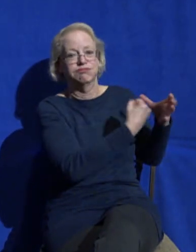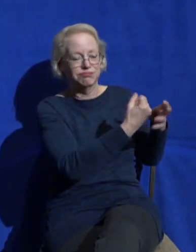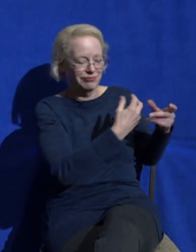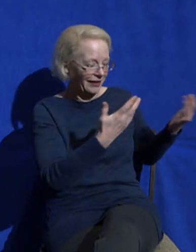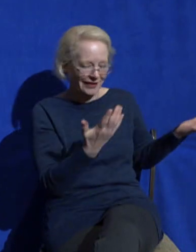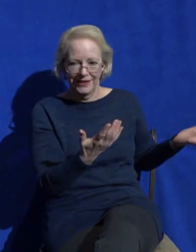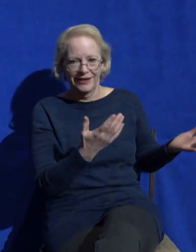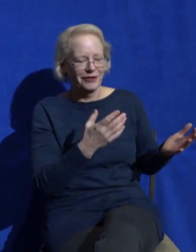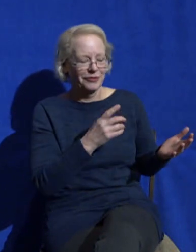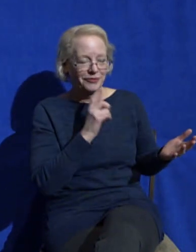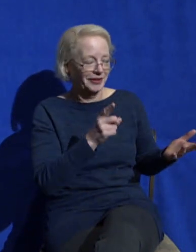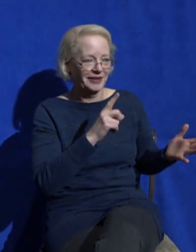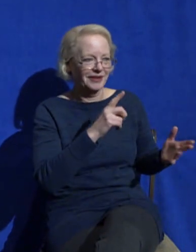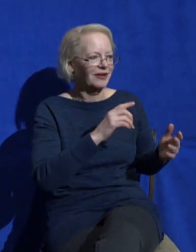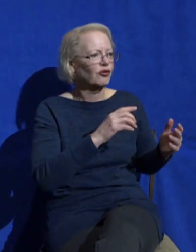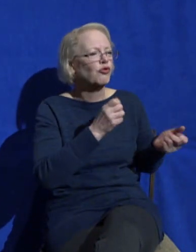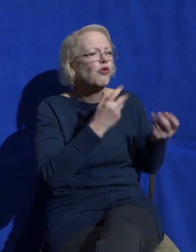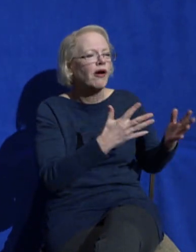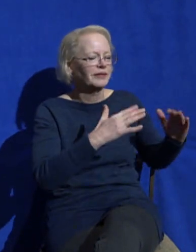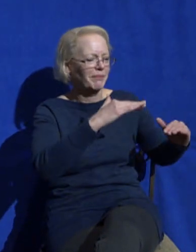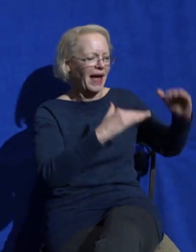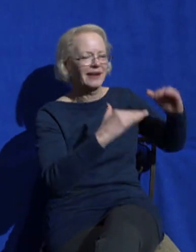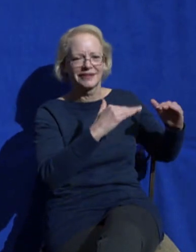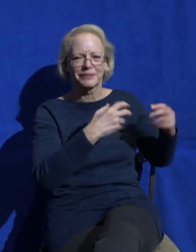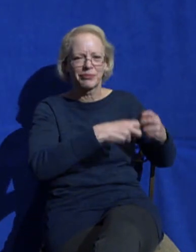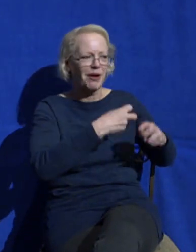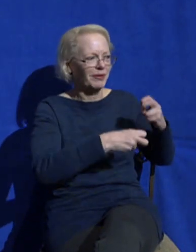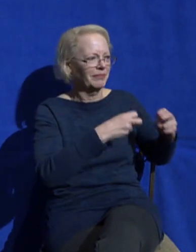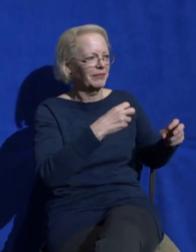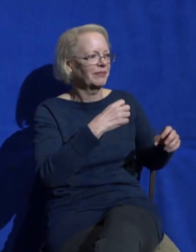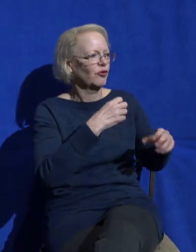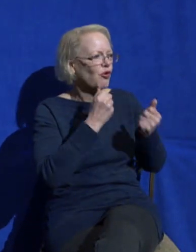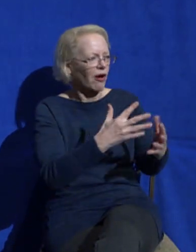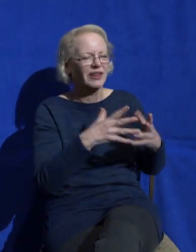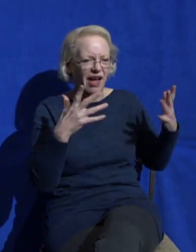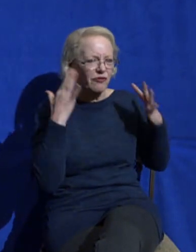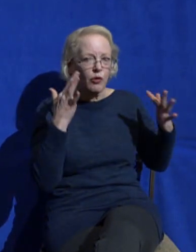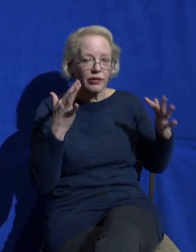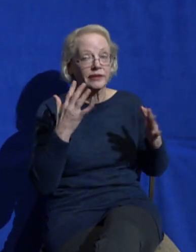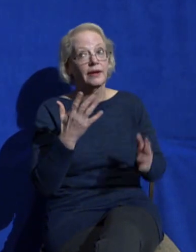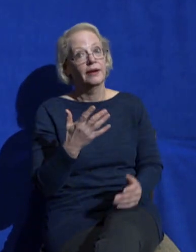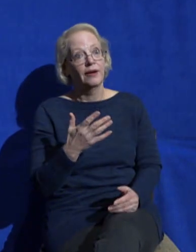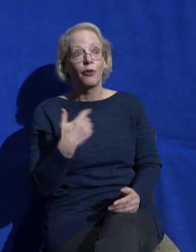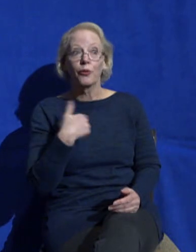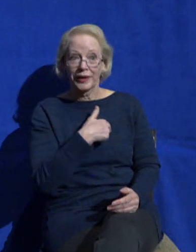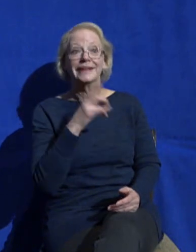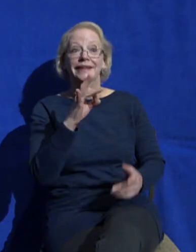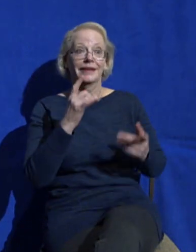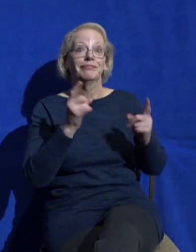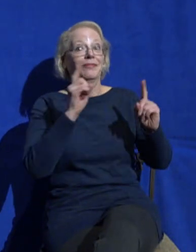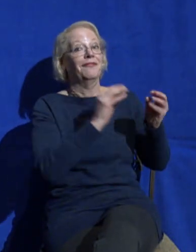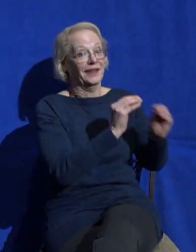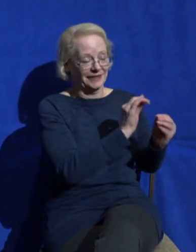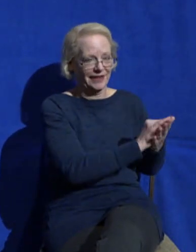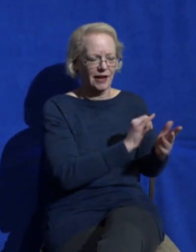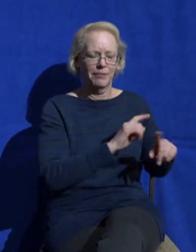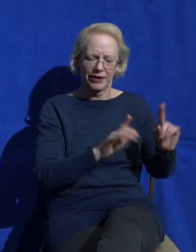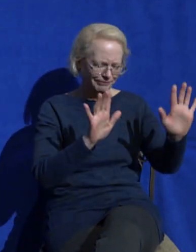It's making all of this noise. And so thankfully we were able to get that fixed. But I'm standing there and I'm looking at this thing. I'm looking at